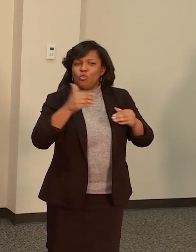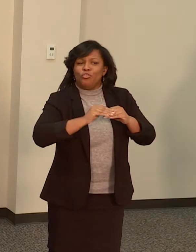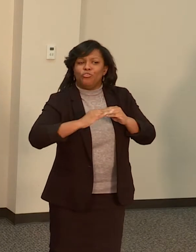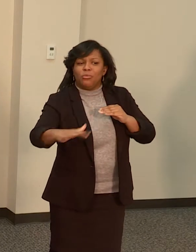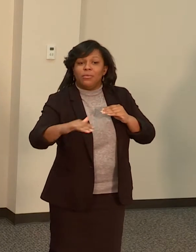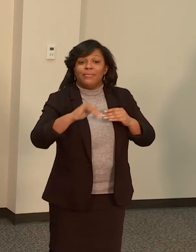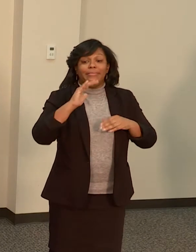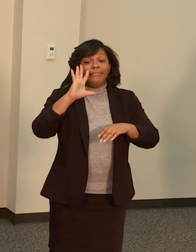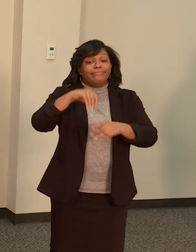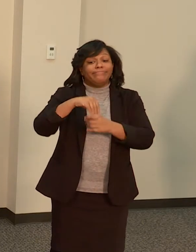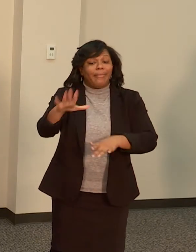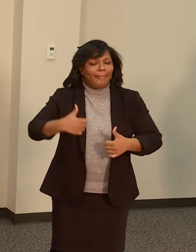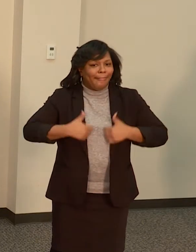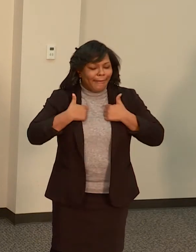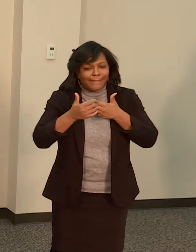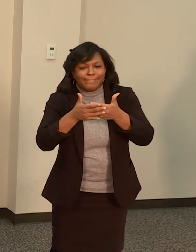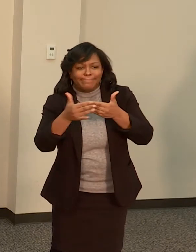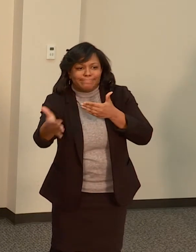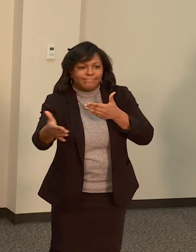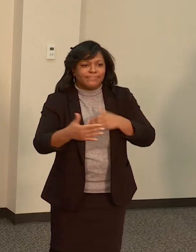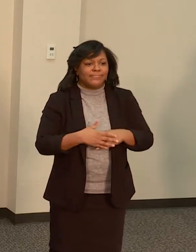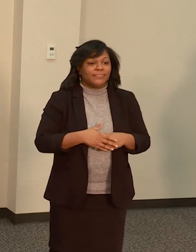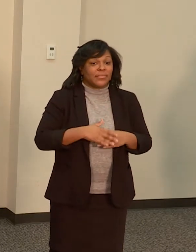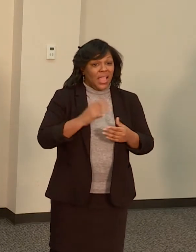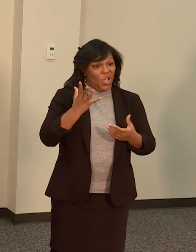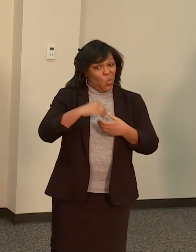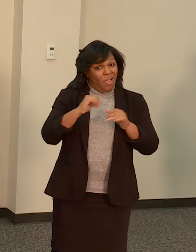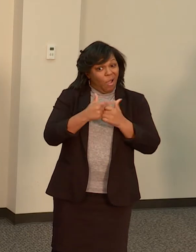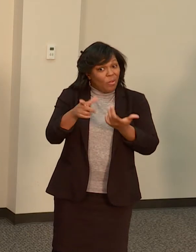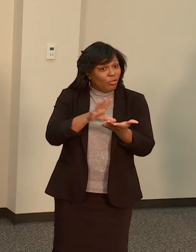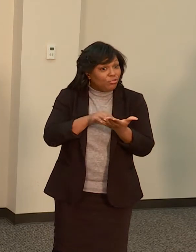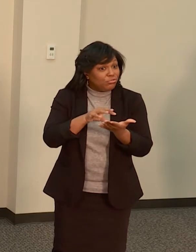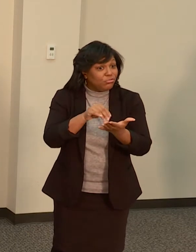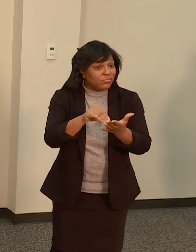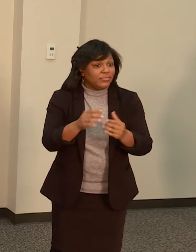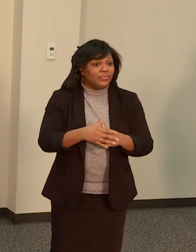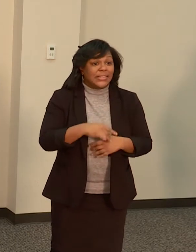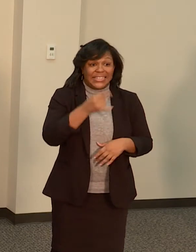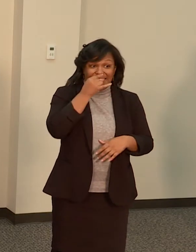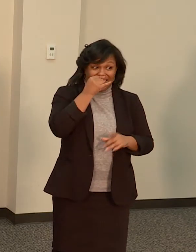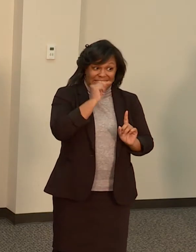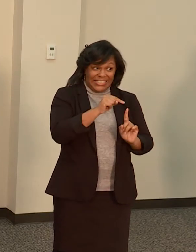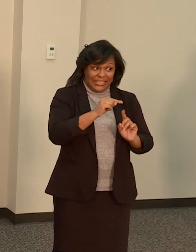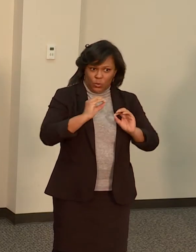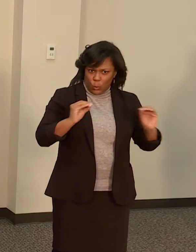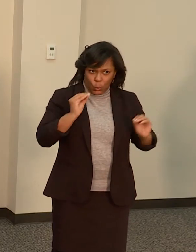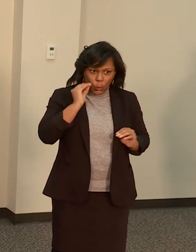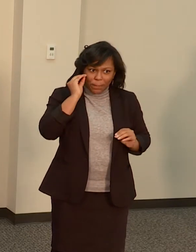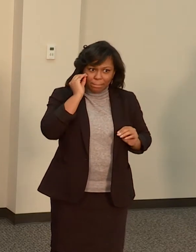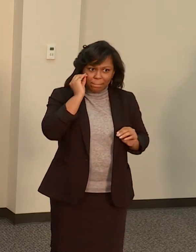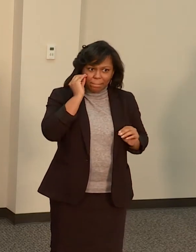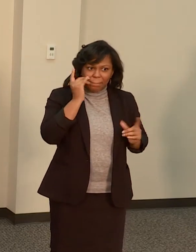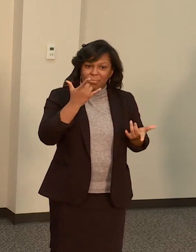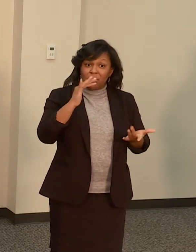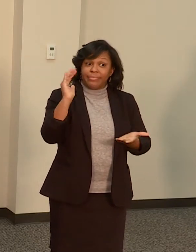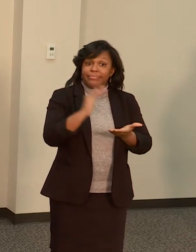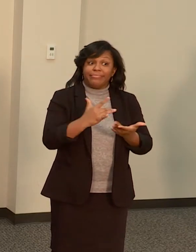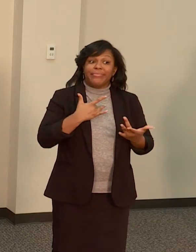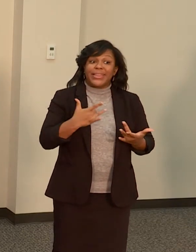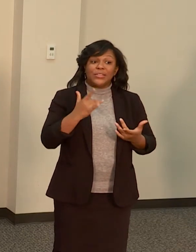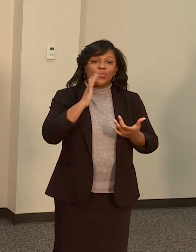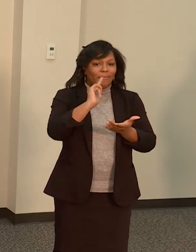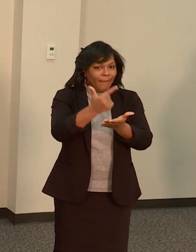We know students who have experienced homelessness are less likely to graduate from high school and less likely to go on to secondary level education